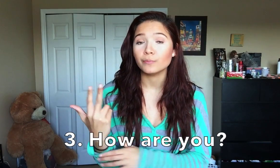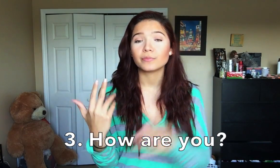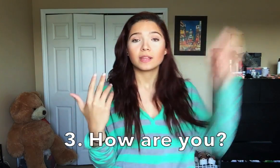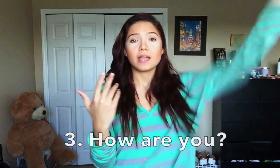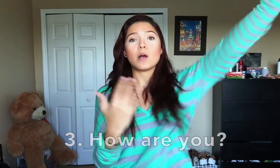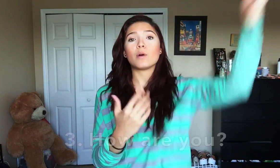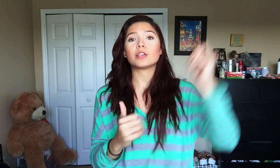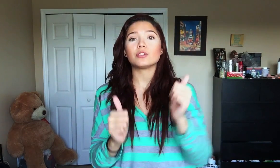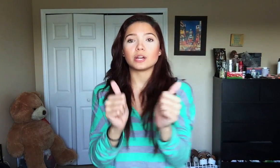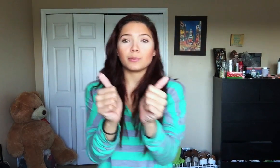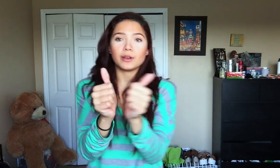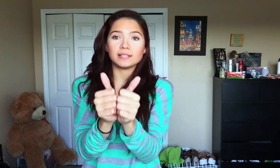how are you